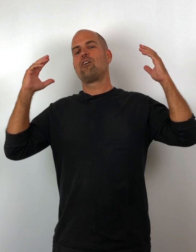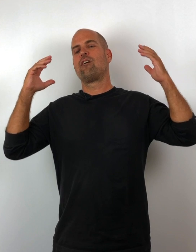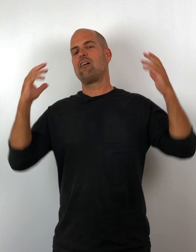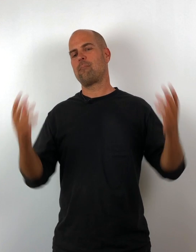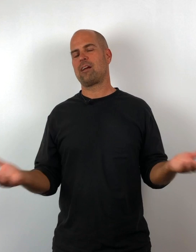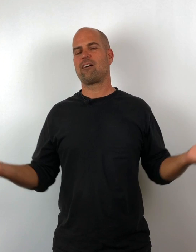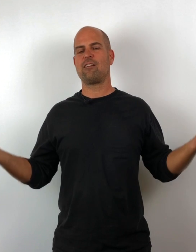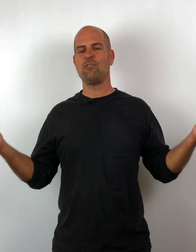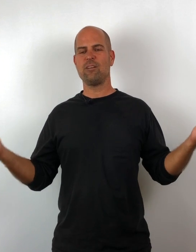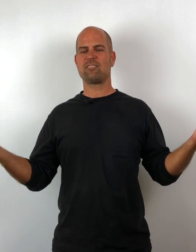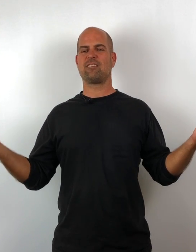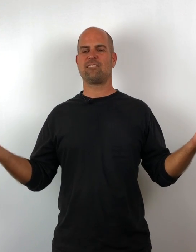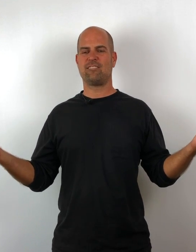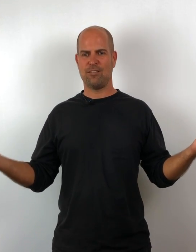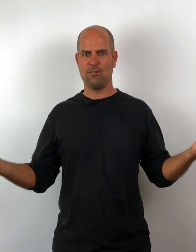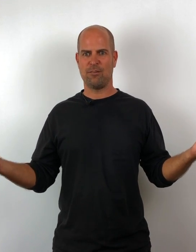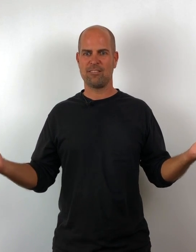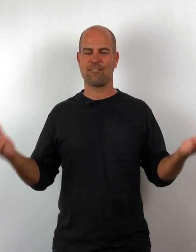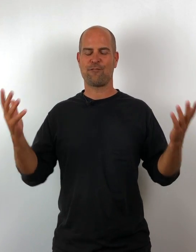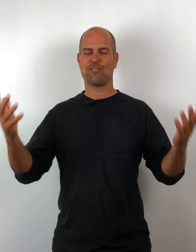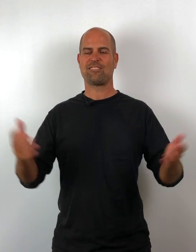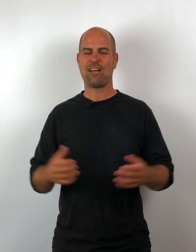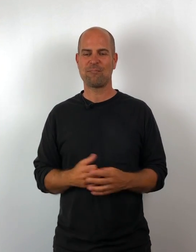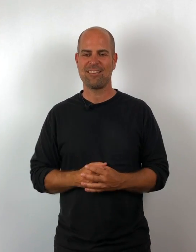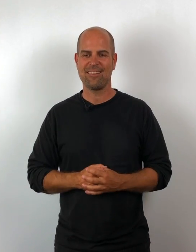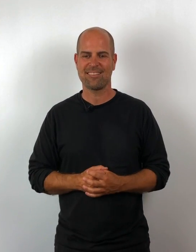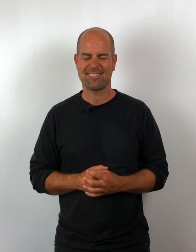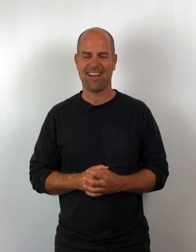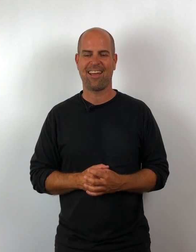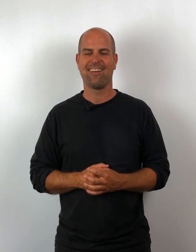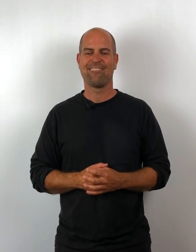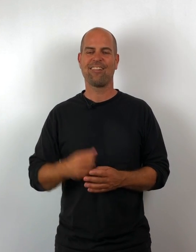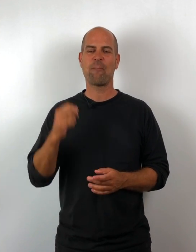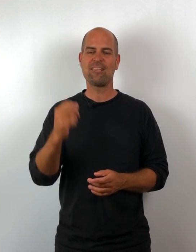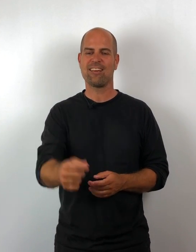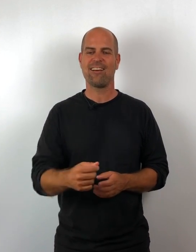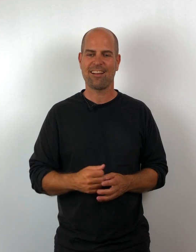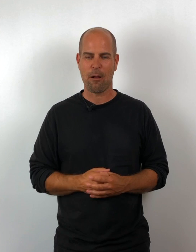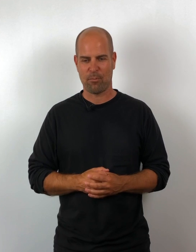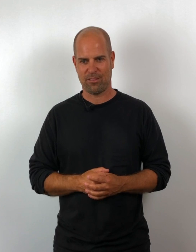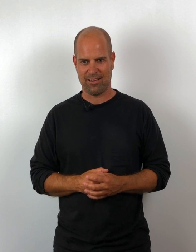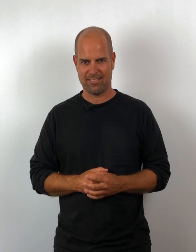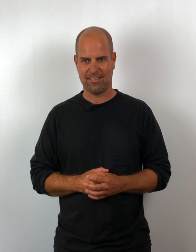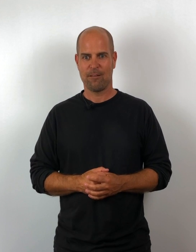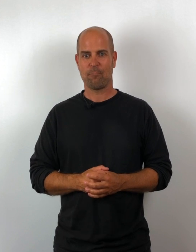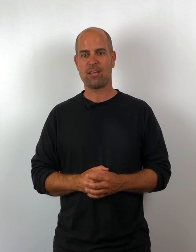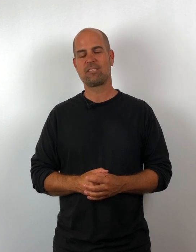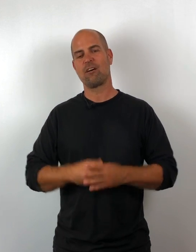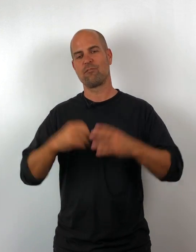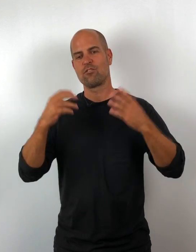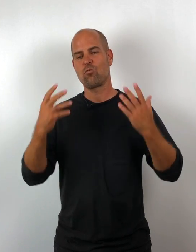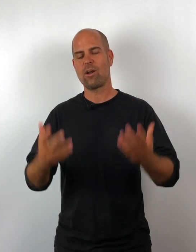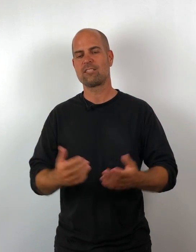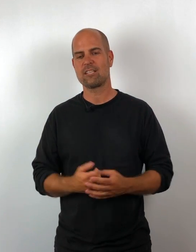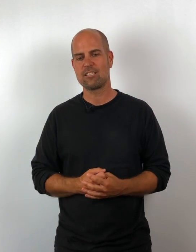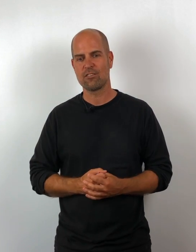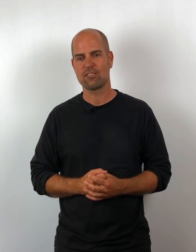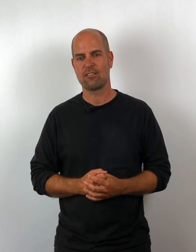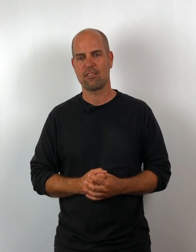oh my God, who is this dude? This is the first time seeing this guy. Well, let me tell you a couple of things. Myself, 26 years in the